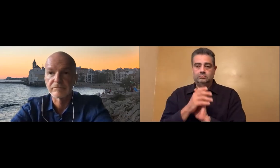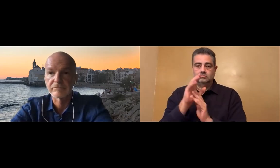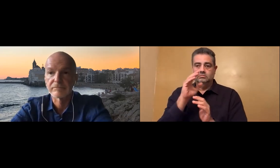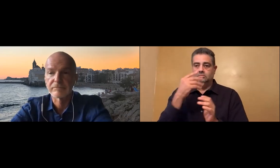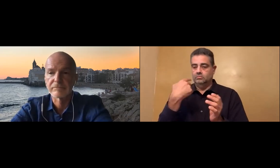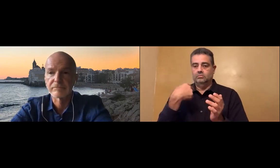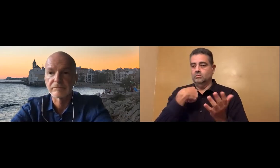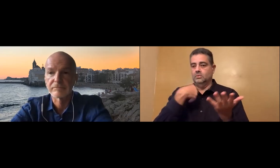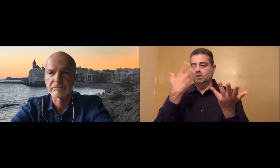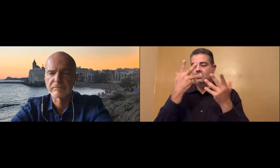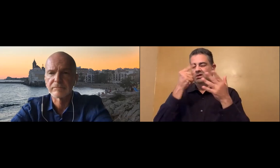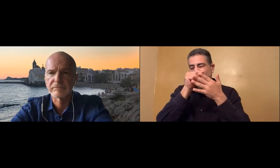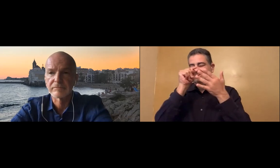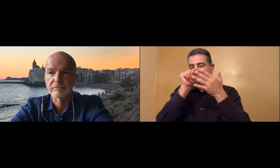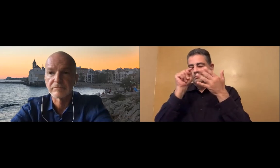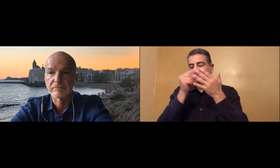that happen.